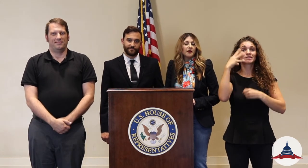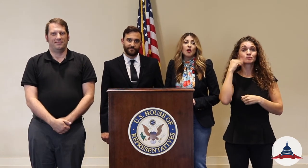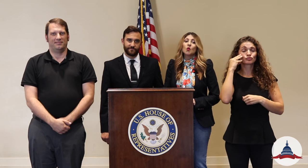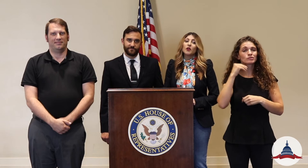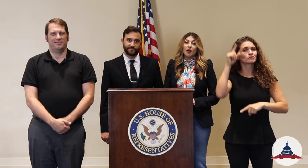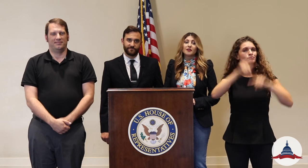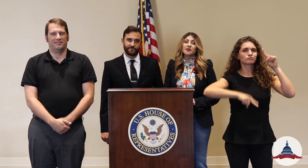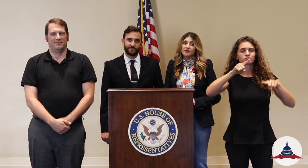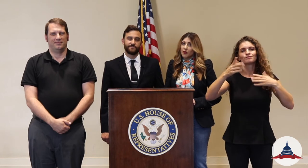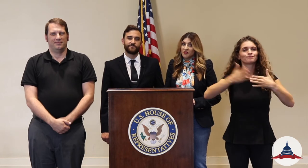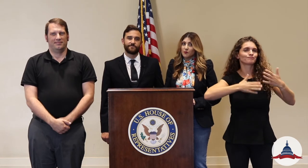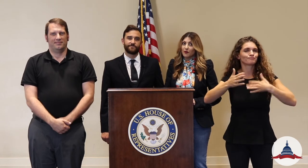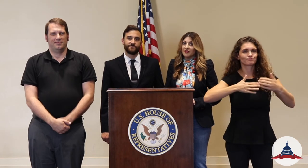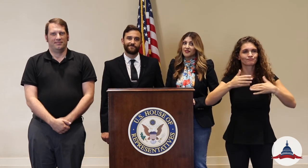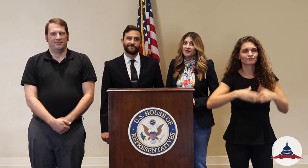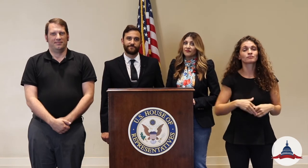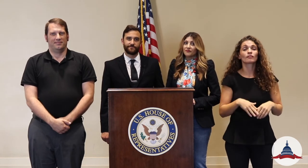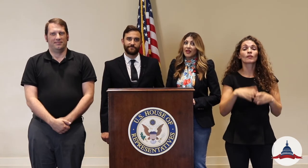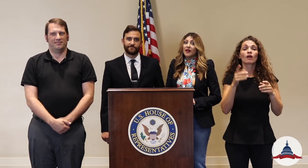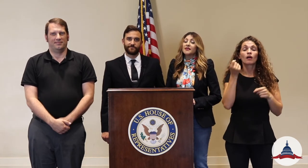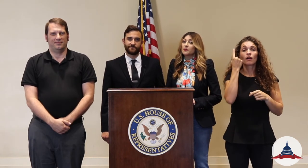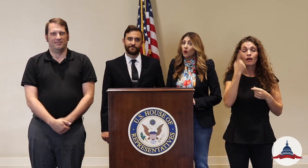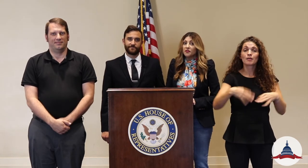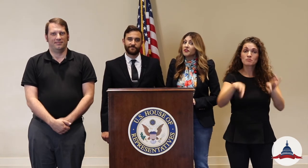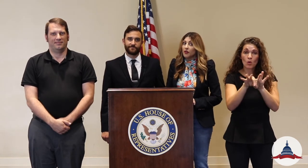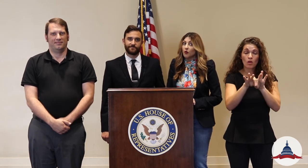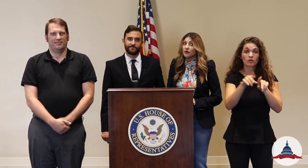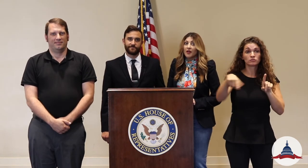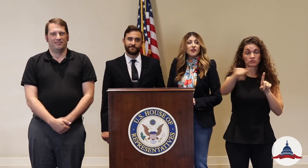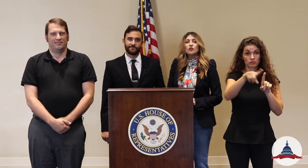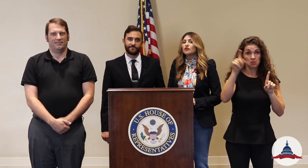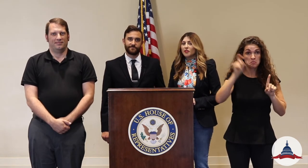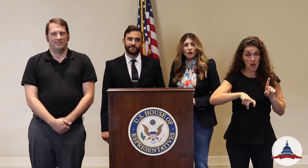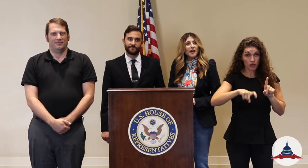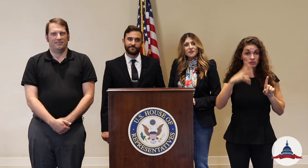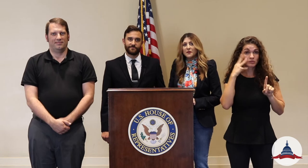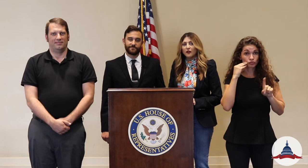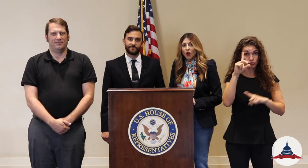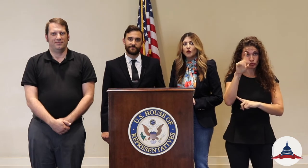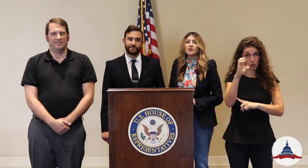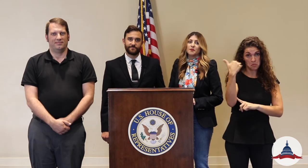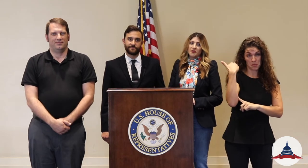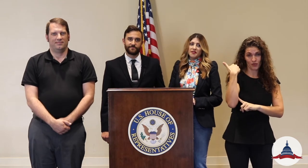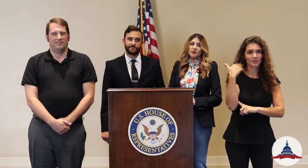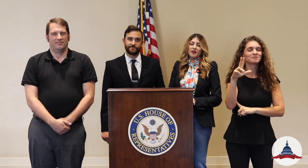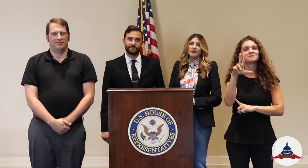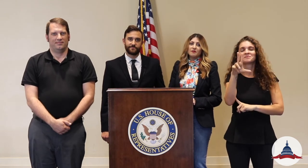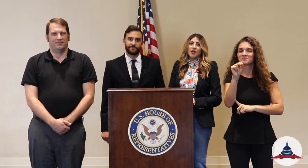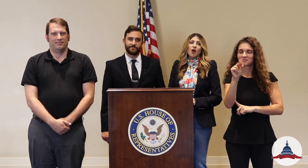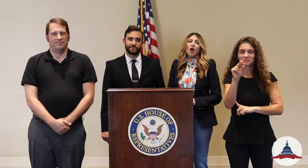participate regardless of their experience. It's important to note that you don't have to be a coder to